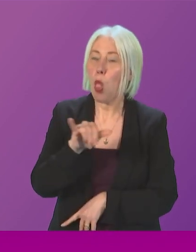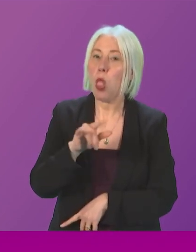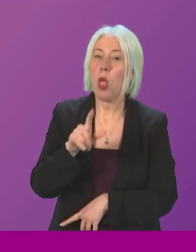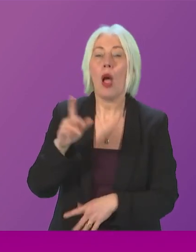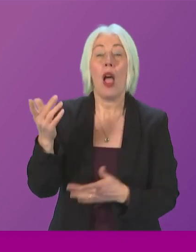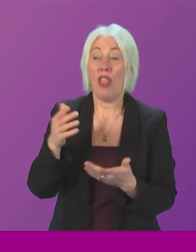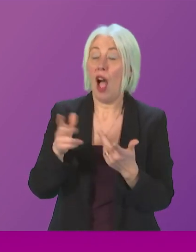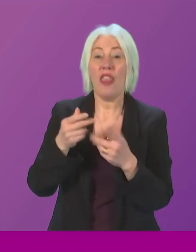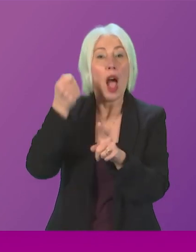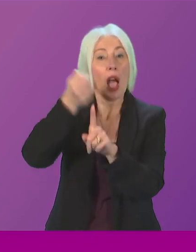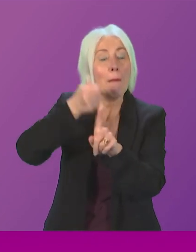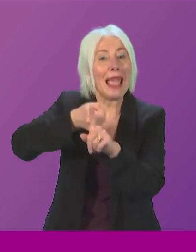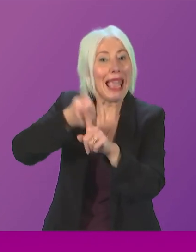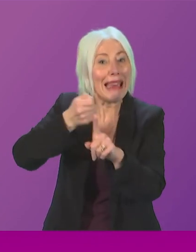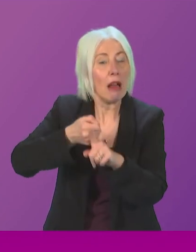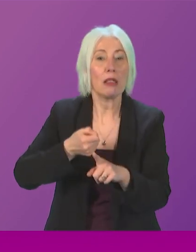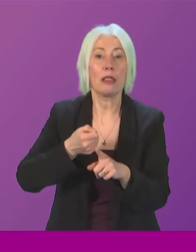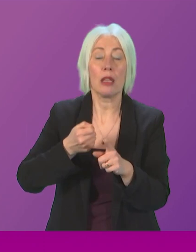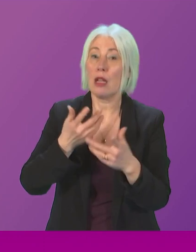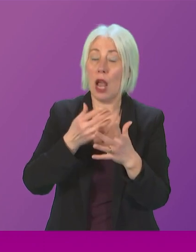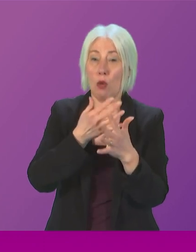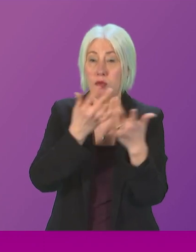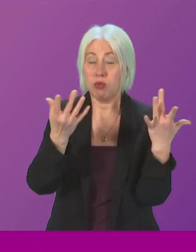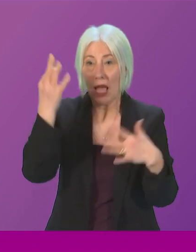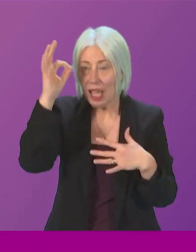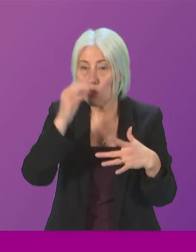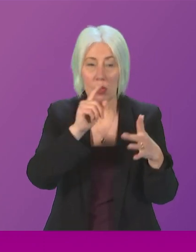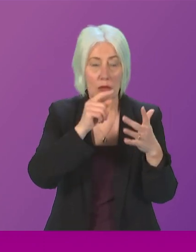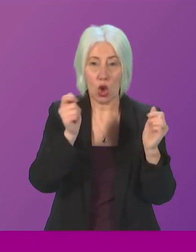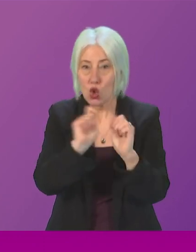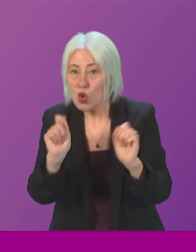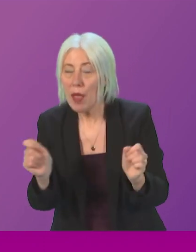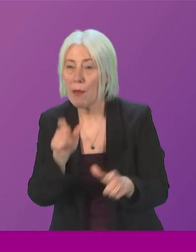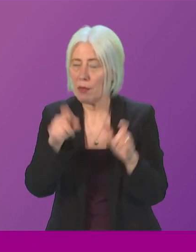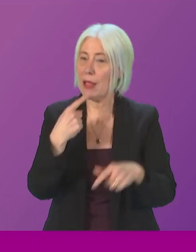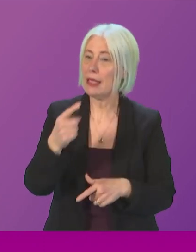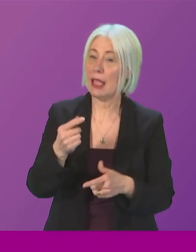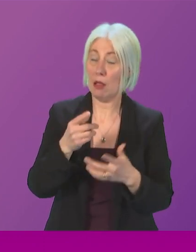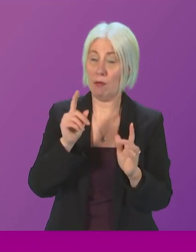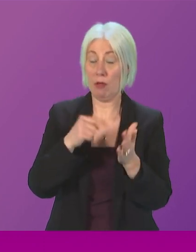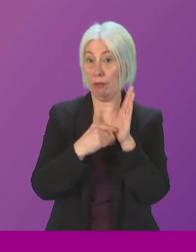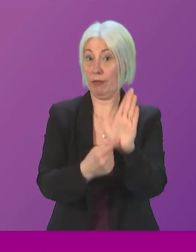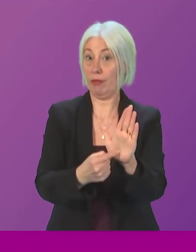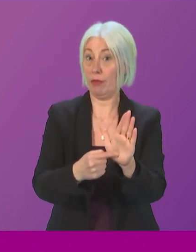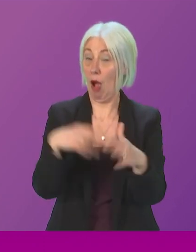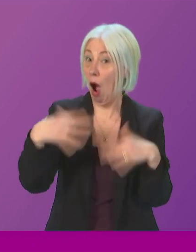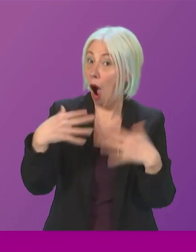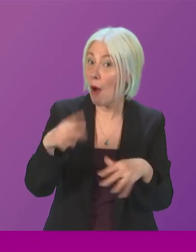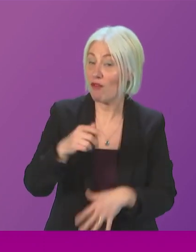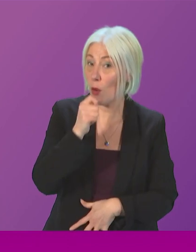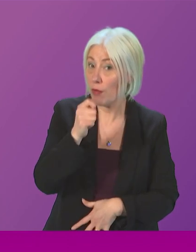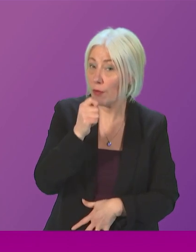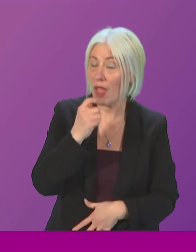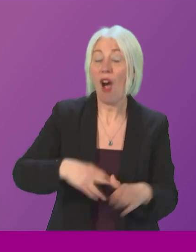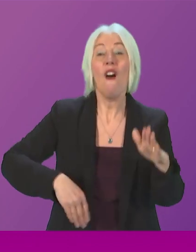like Less Waste Laura the daily record and a growing number of councils have highlighted those harms and I thank them all for their work a full